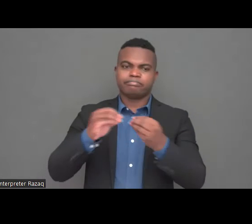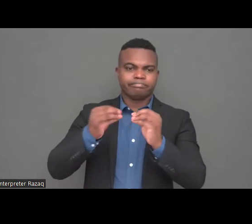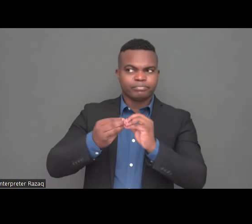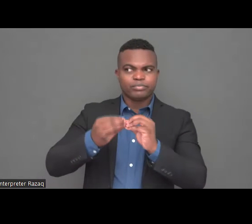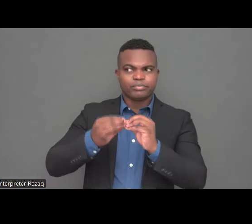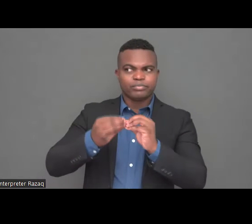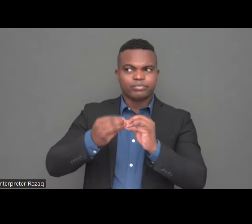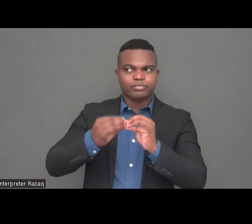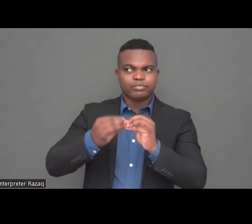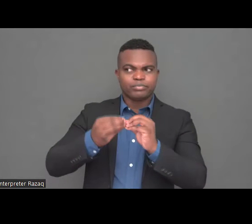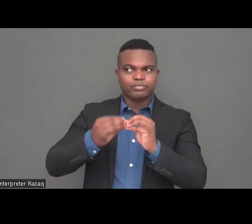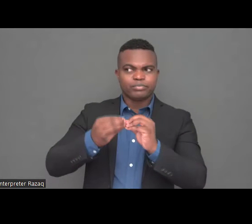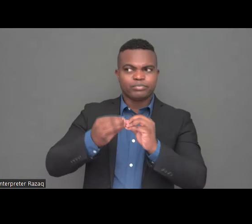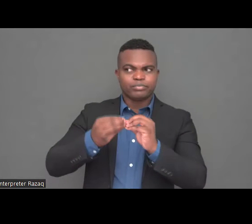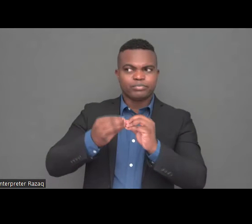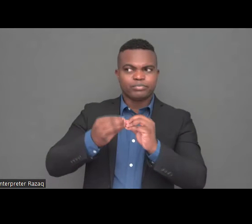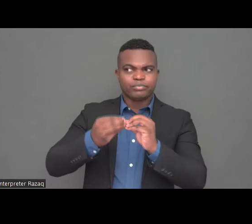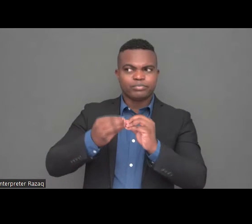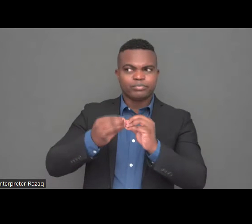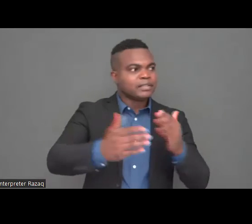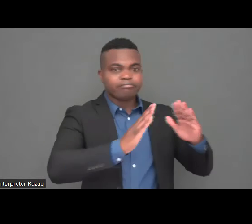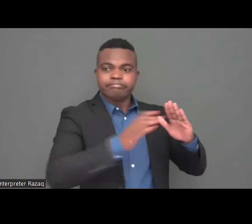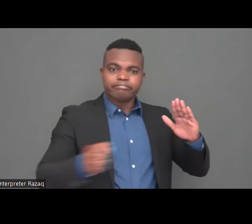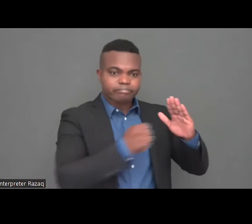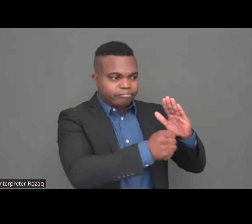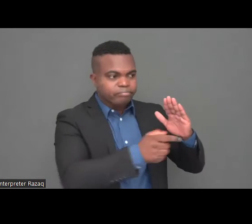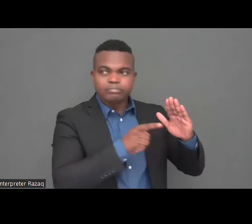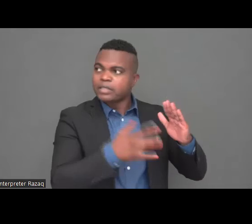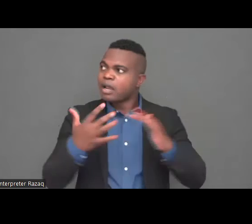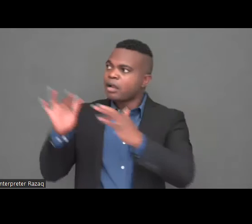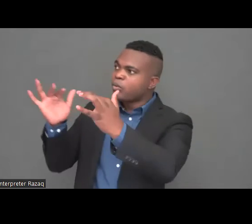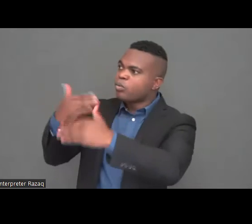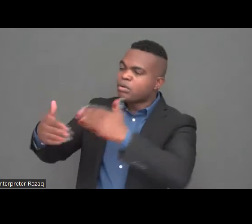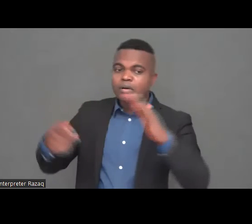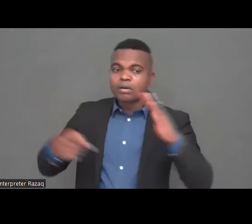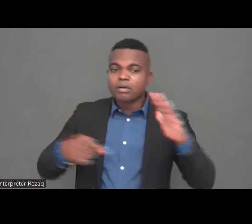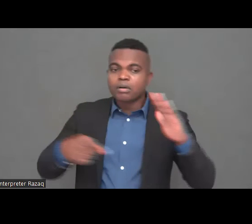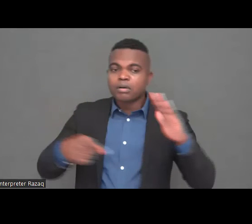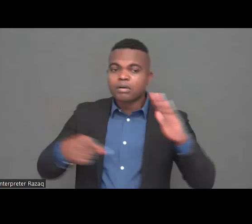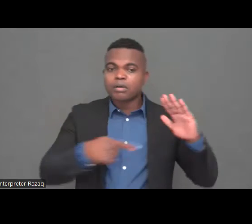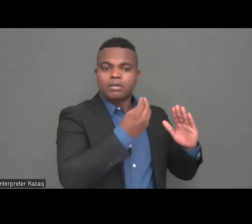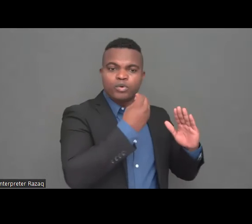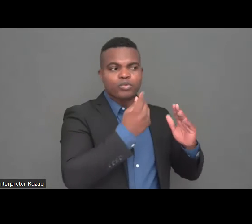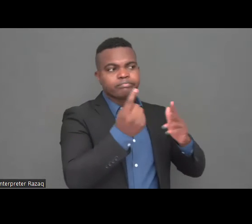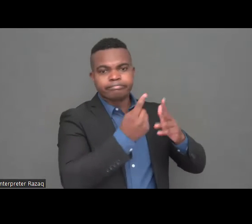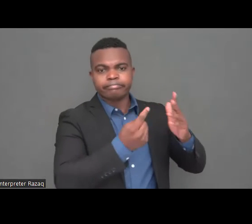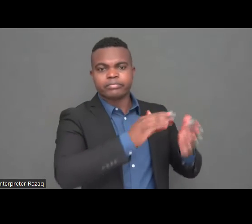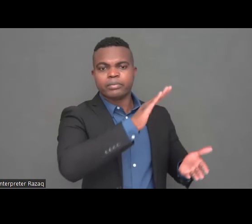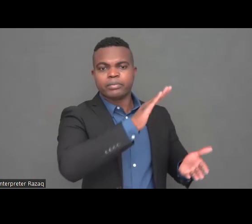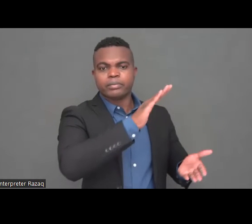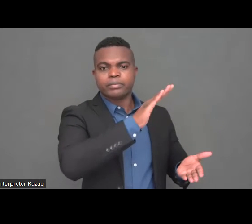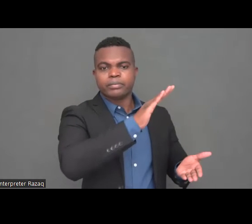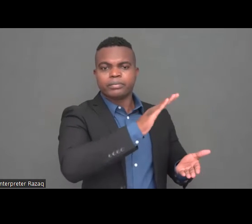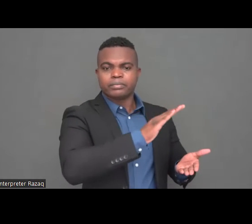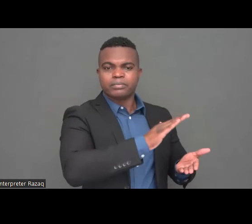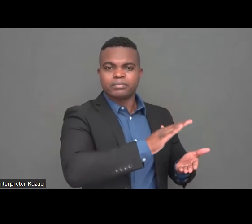essential medication and fuel for heating. We are told that in